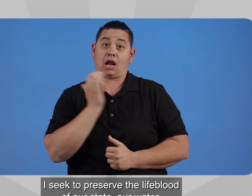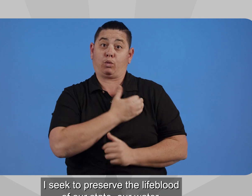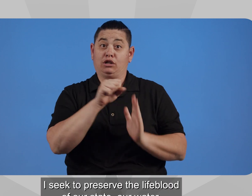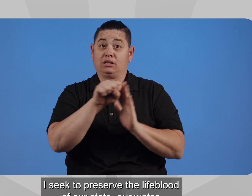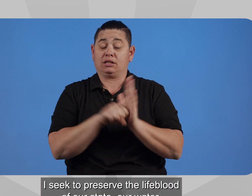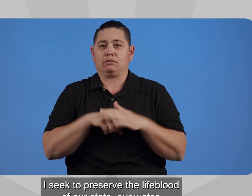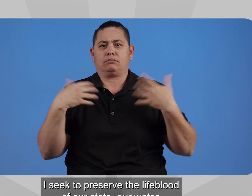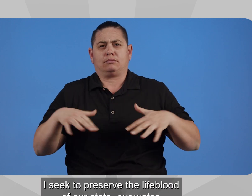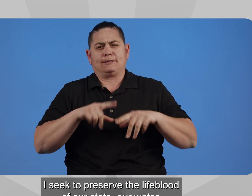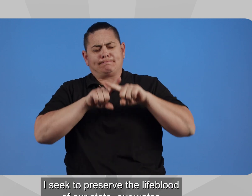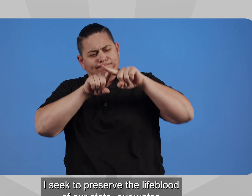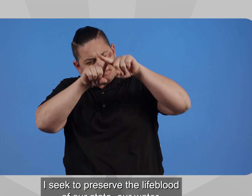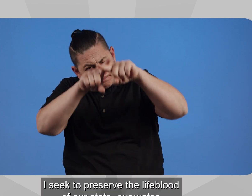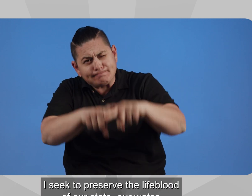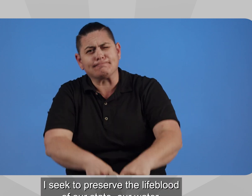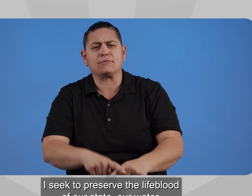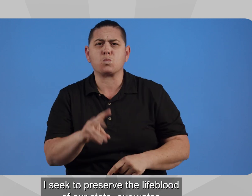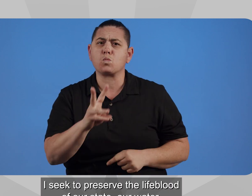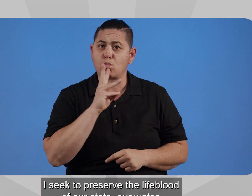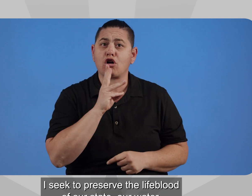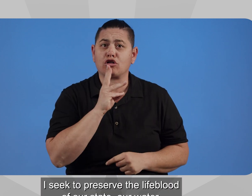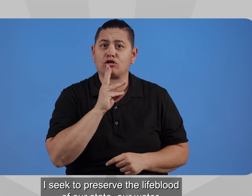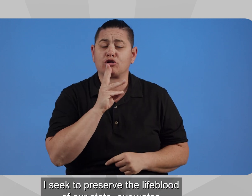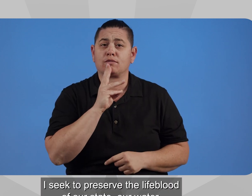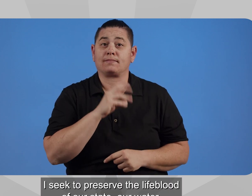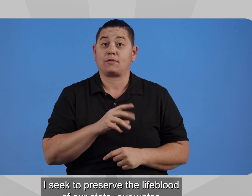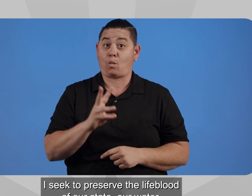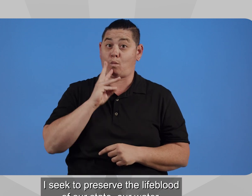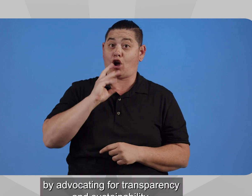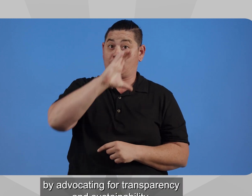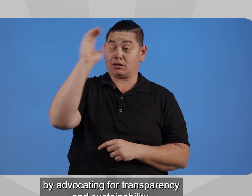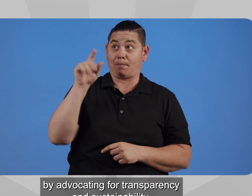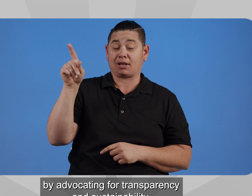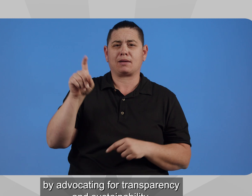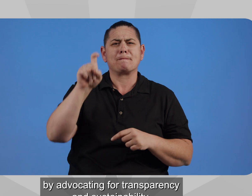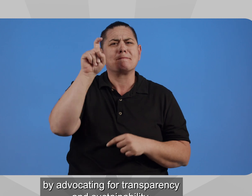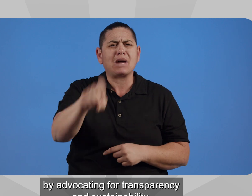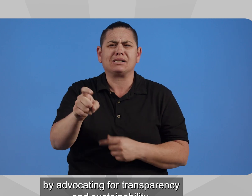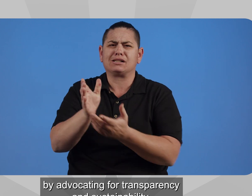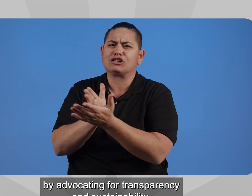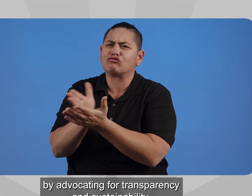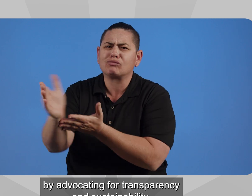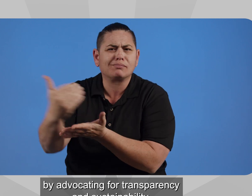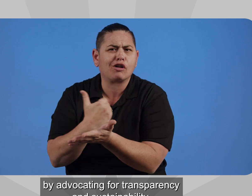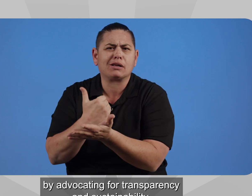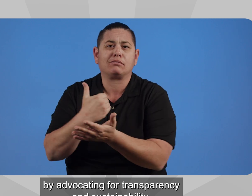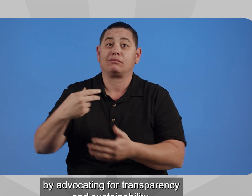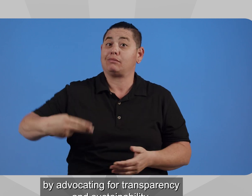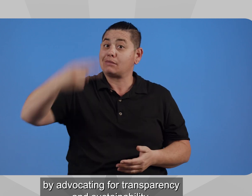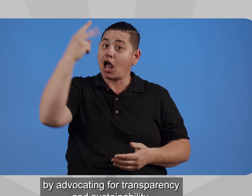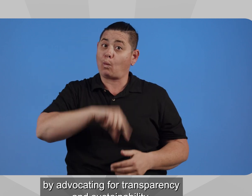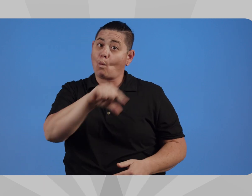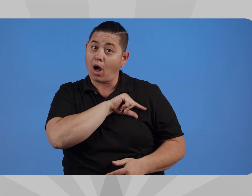I seek to preserve the lifeblood of our state, our water, by advocating for transparency and